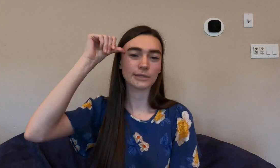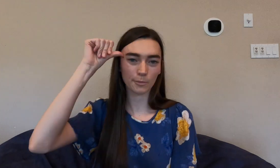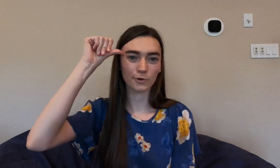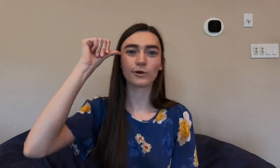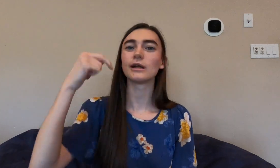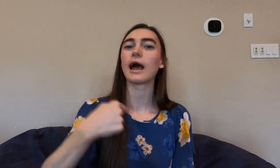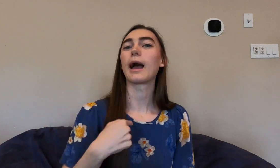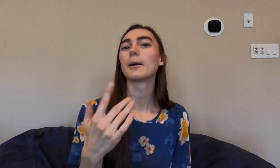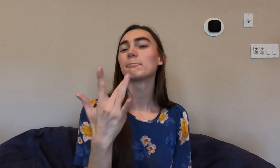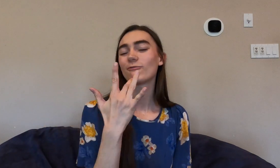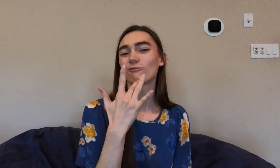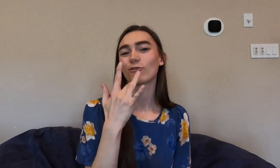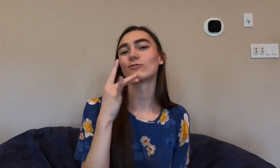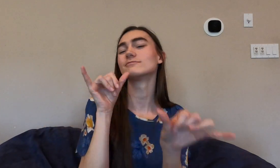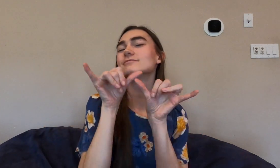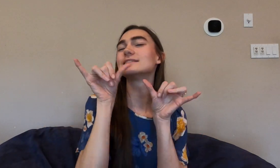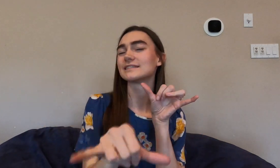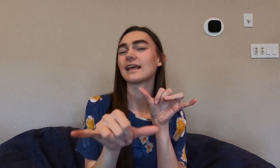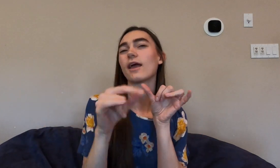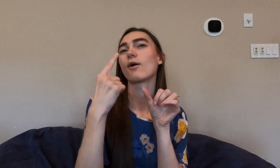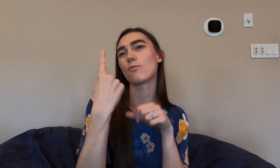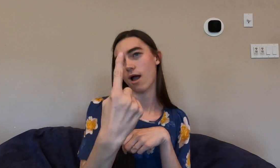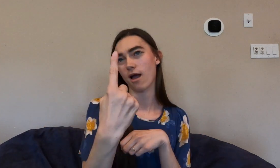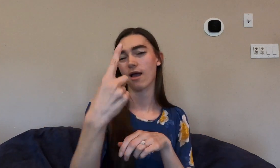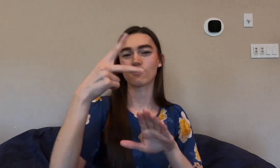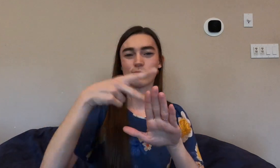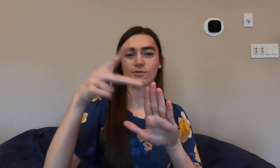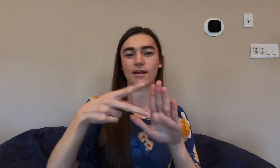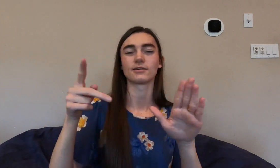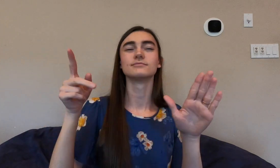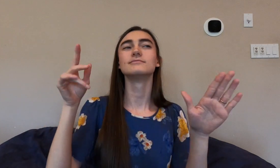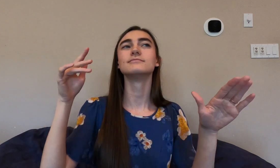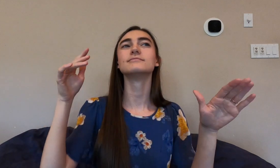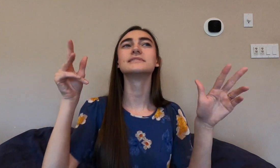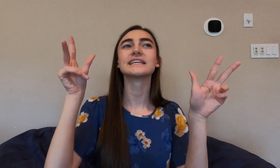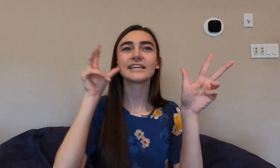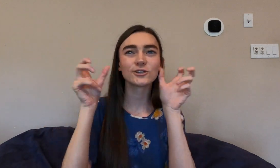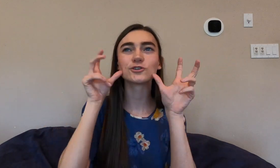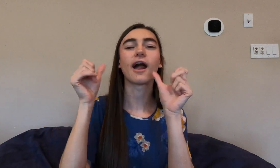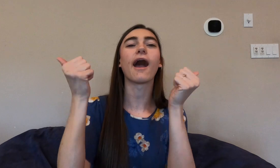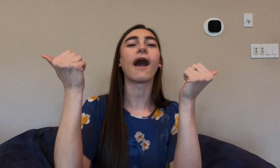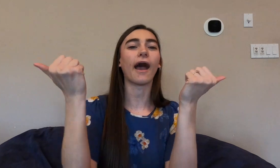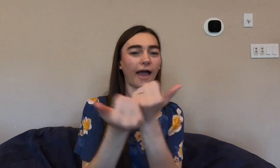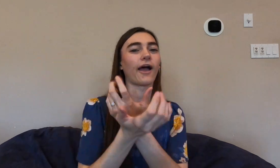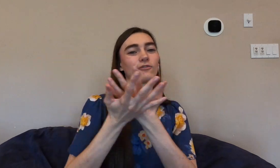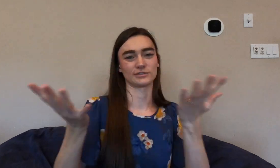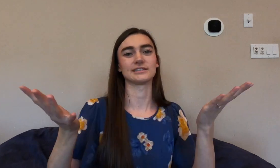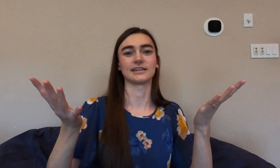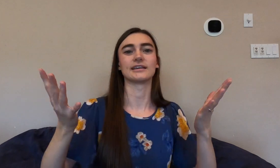But me I'm stubborn and I prefer to stay on the one program and hear everything.